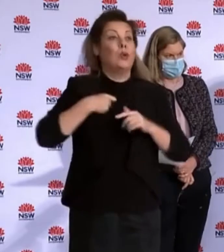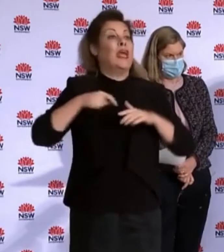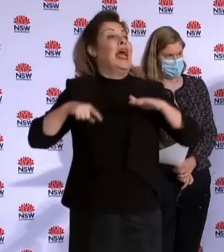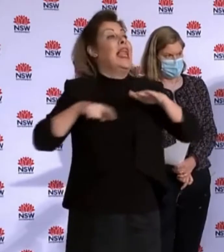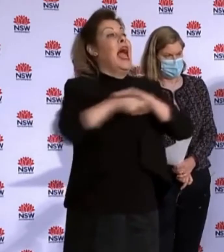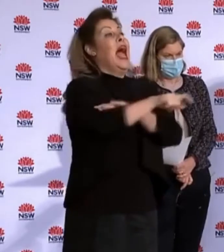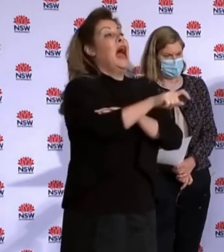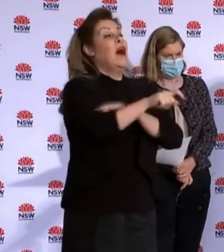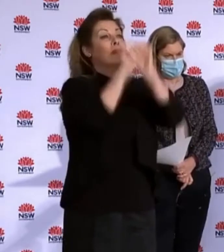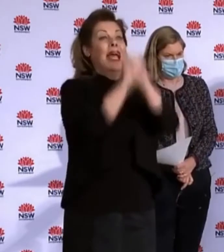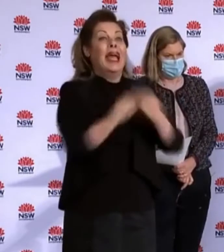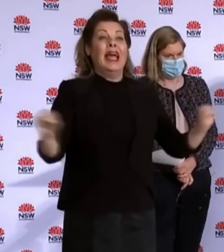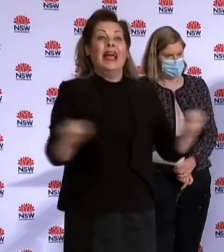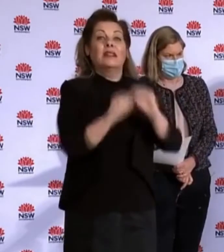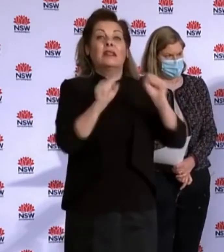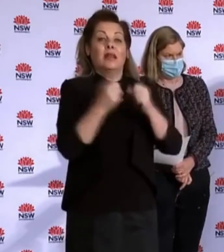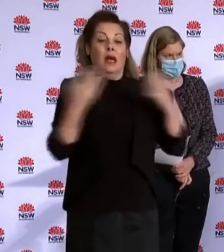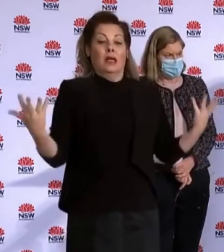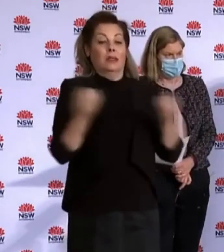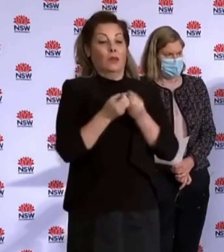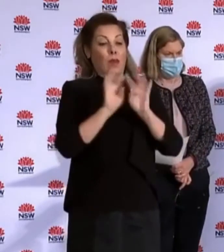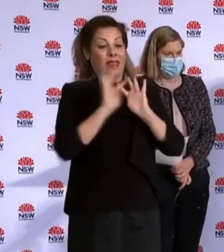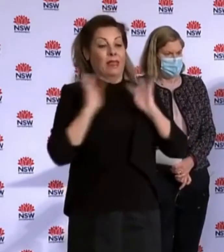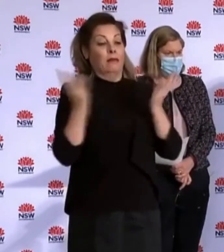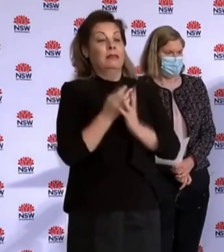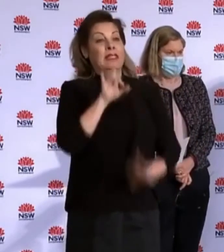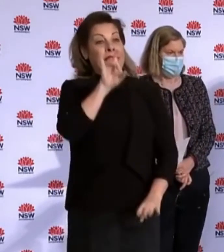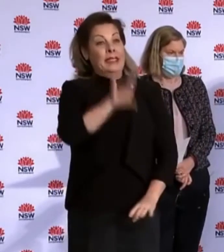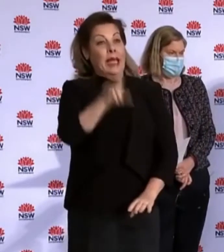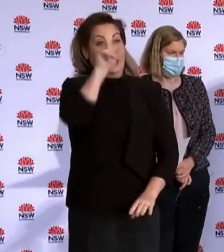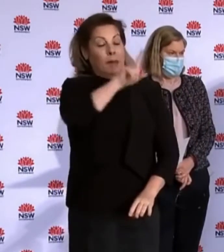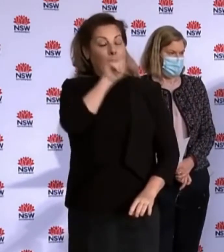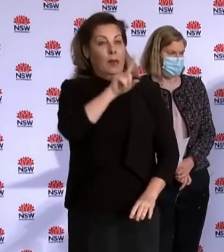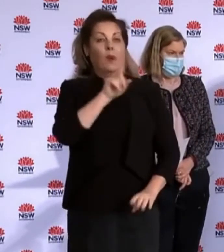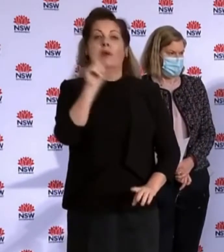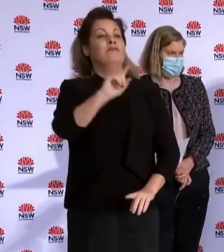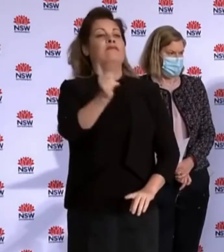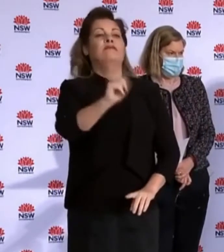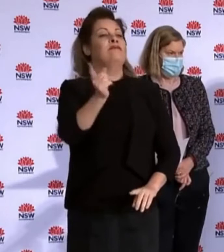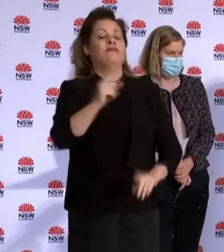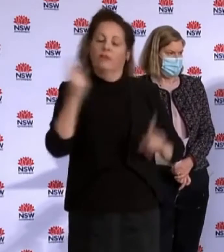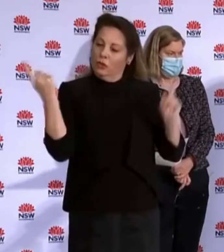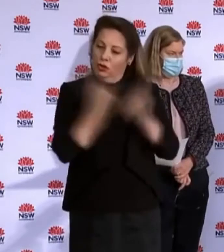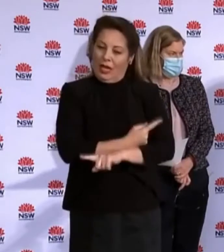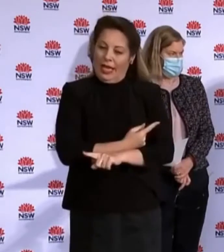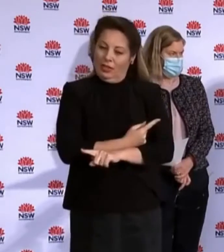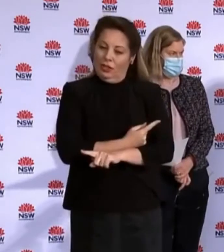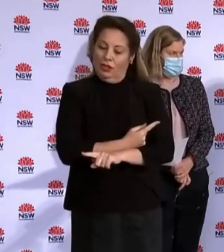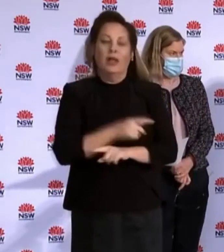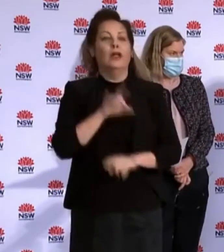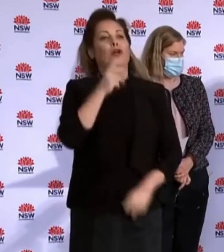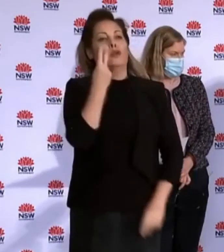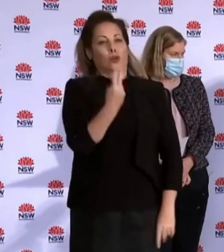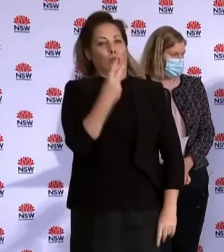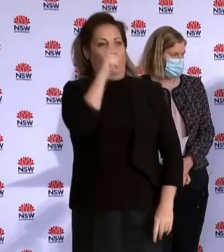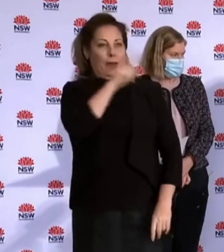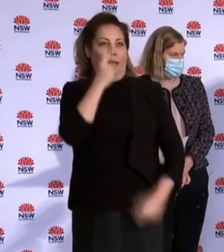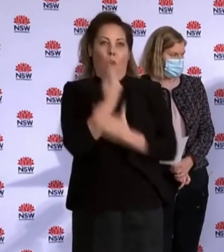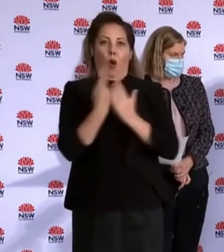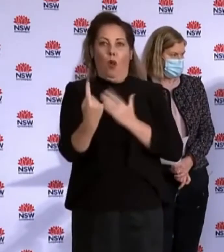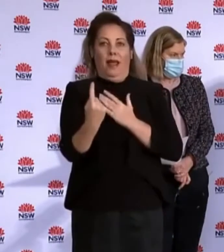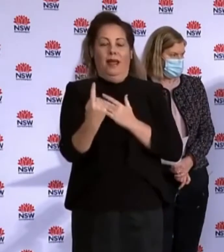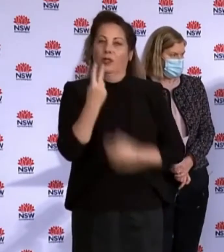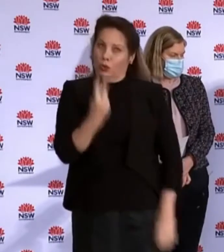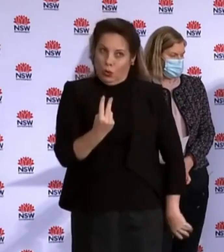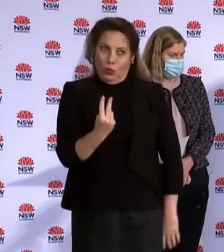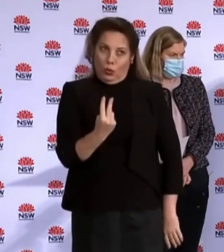that is now two people. So it's two people, however obviously households are okay. Parents and kids or carers and kids in